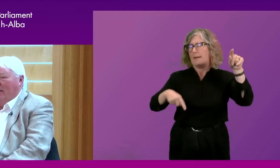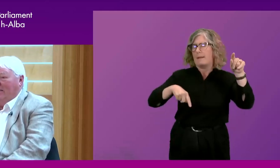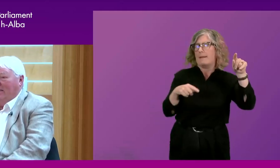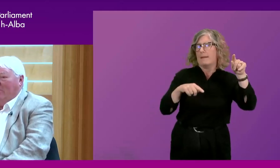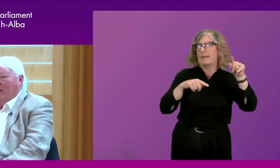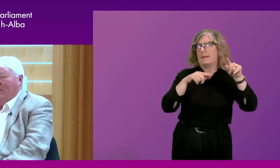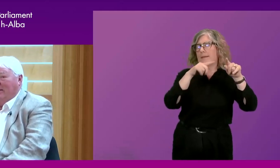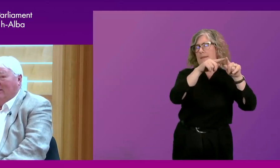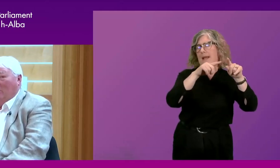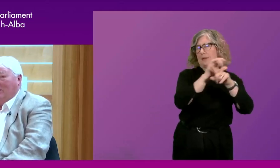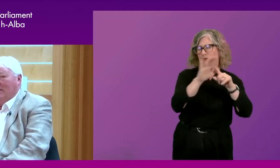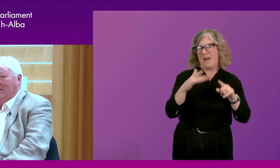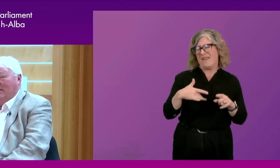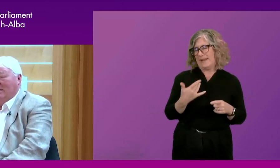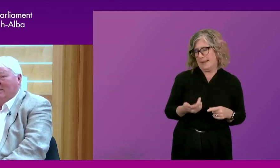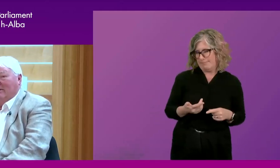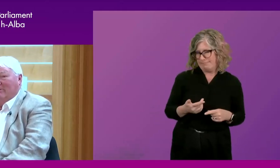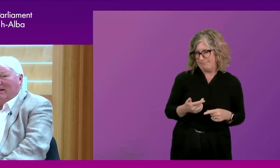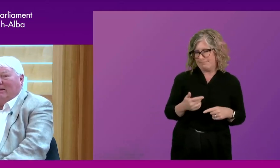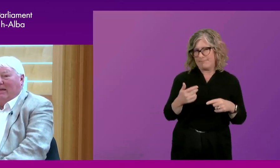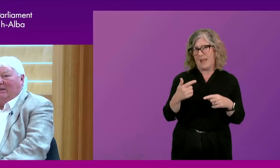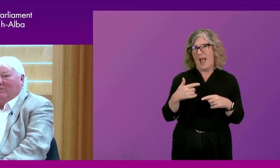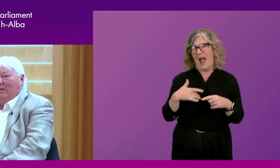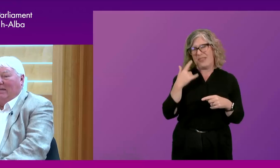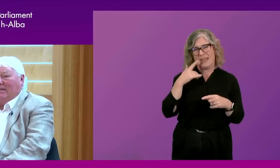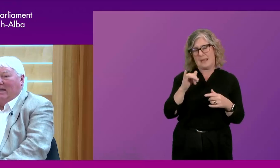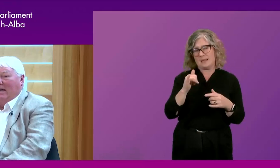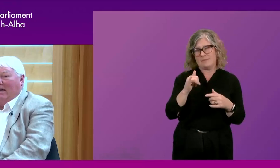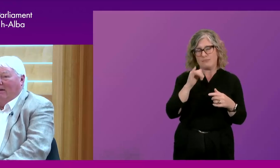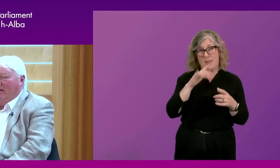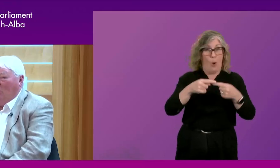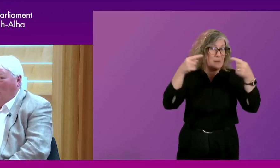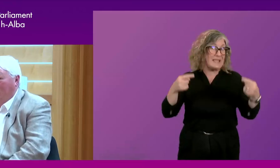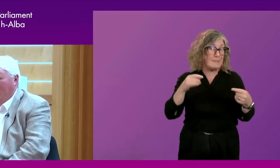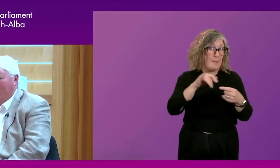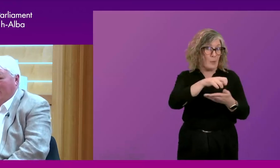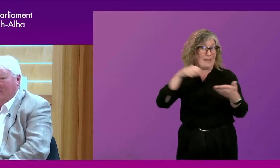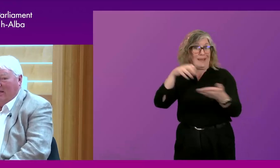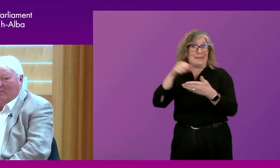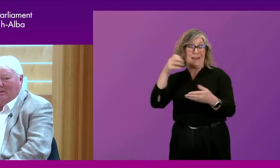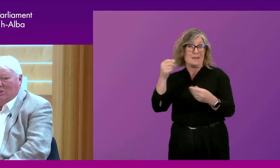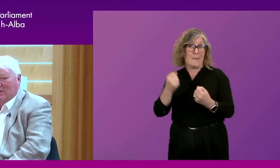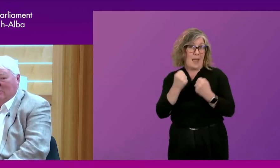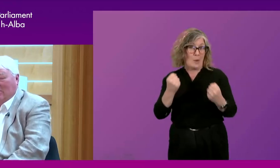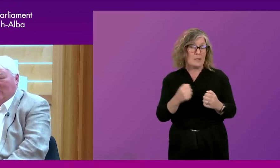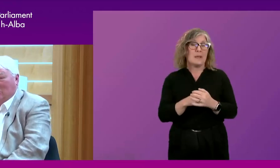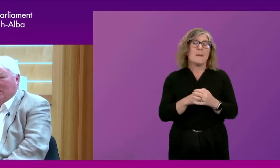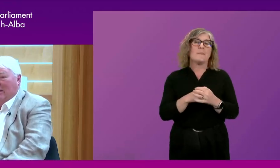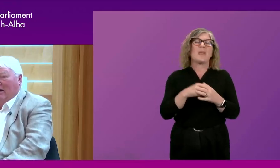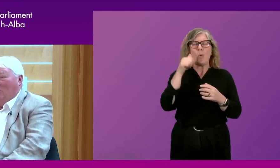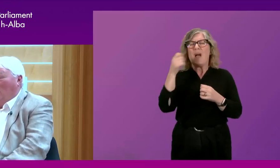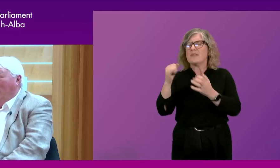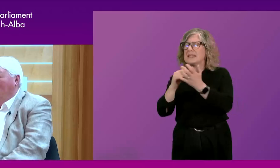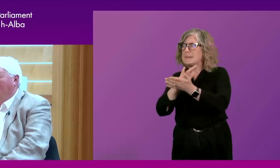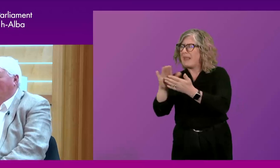by conceding powers. I think the opposite is is, if anything, likely to be the case. I've covered all the various things, the Kalman Commission, the Smith Commission.